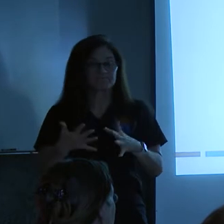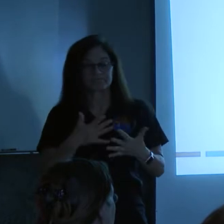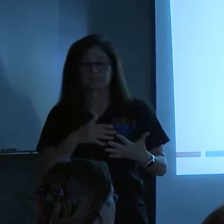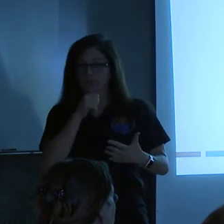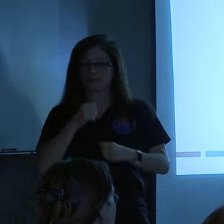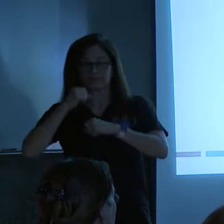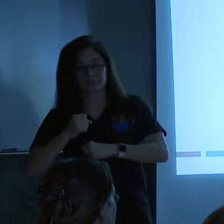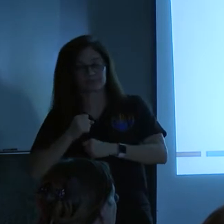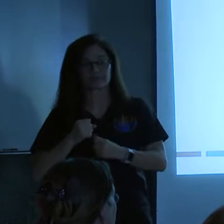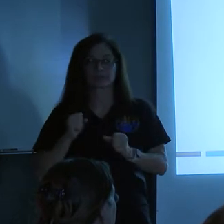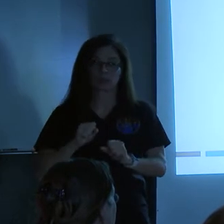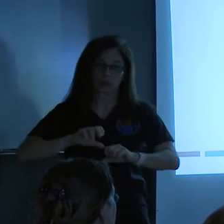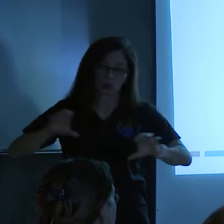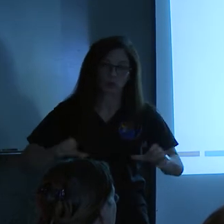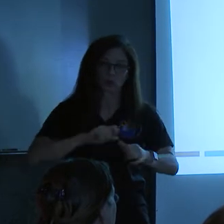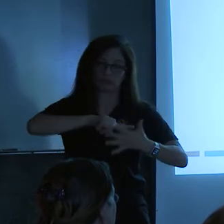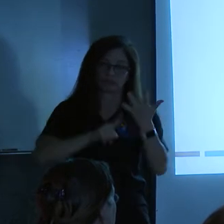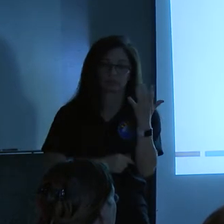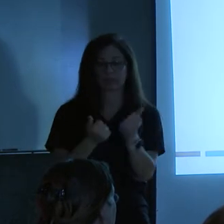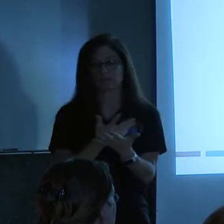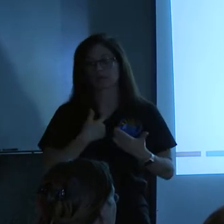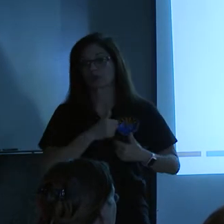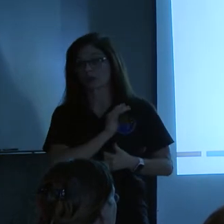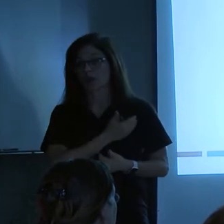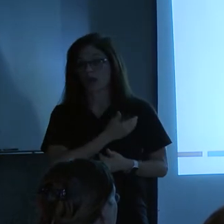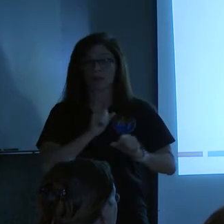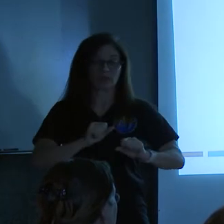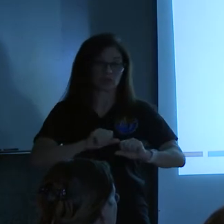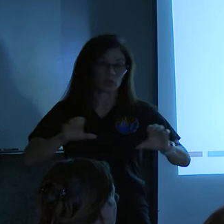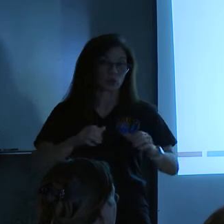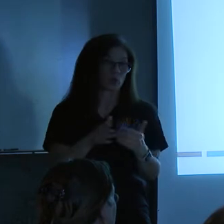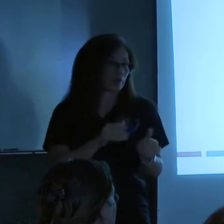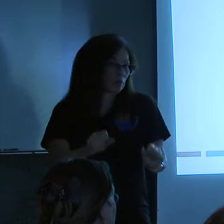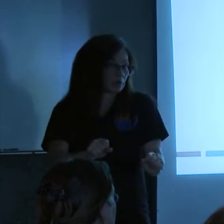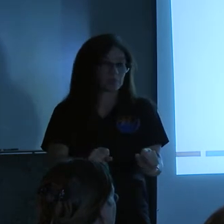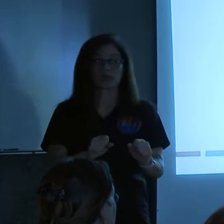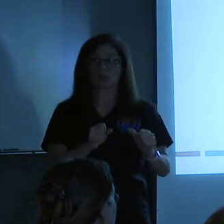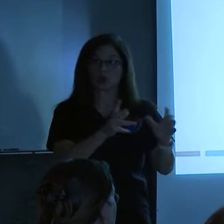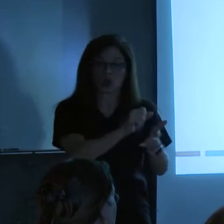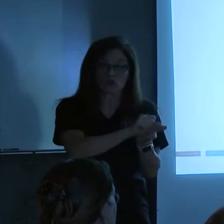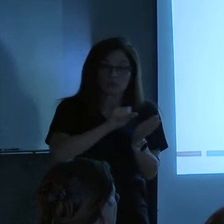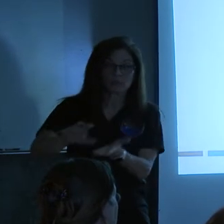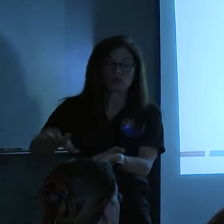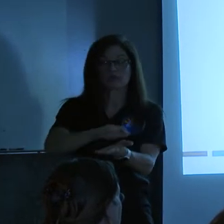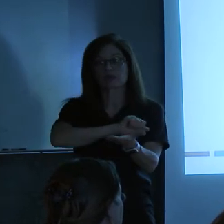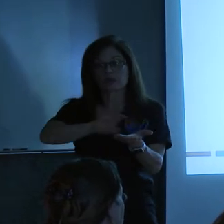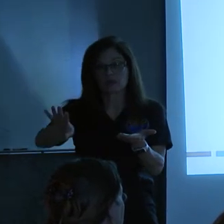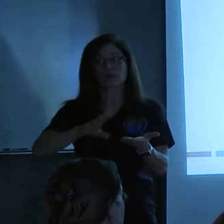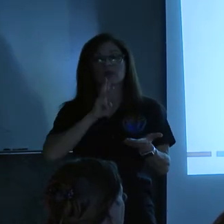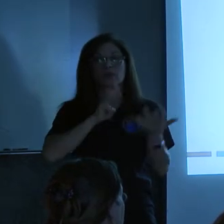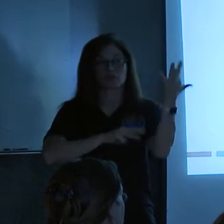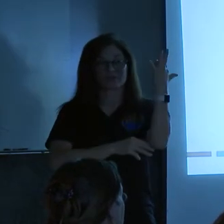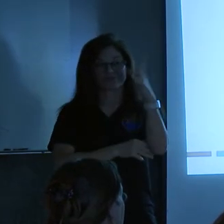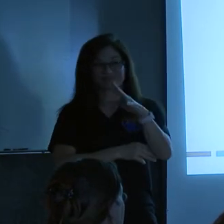to go with it. And so our ability to be able to do as much as we can with flood-related debris removal, but we'll certainly do our best